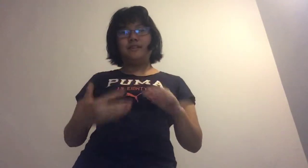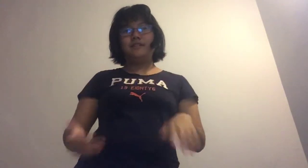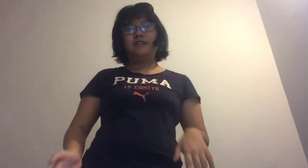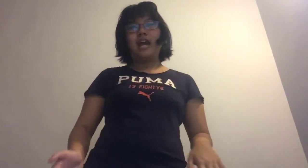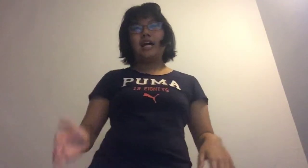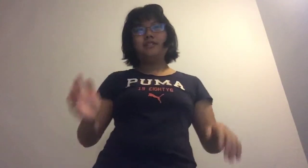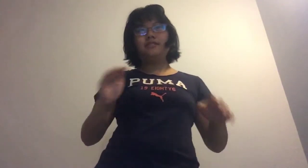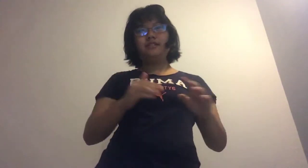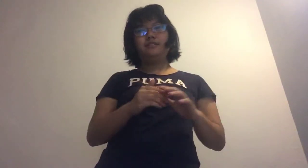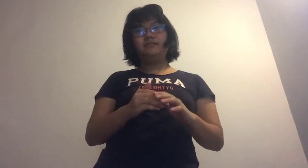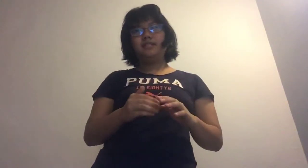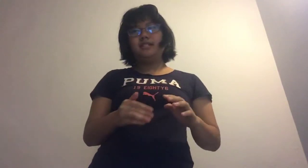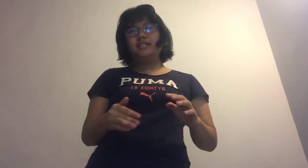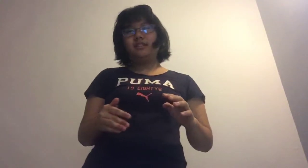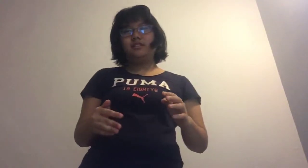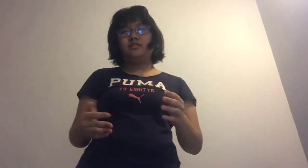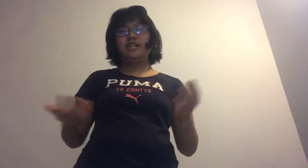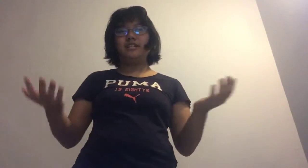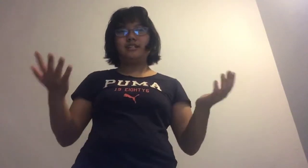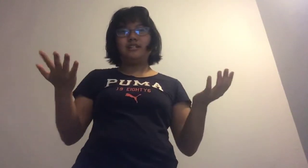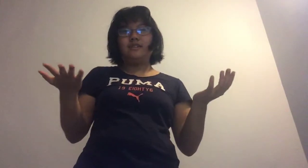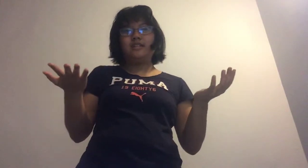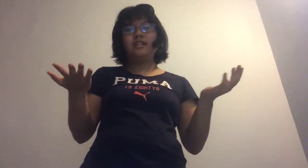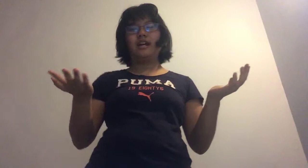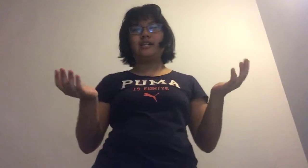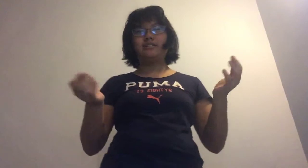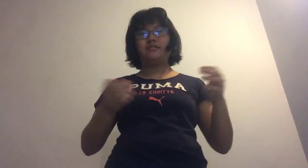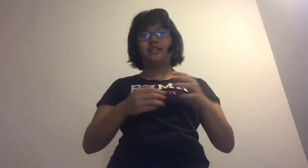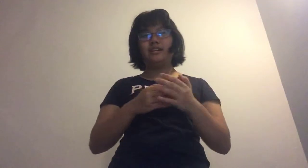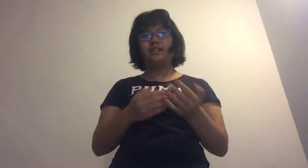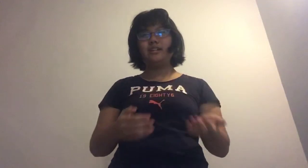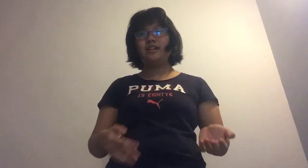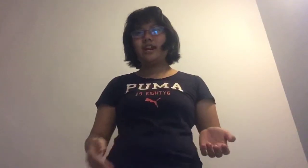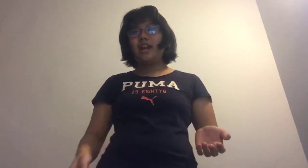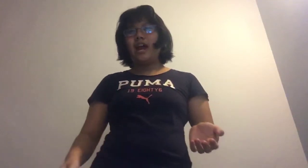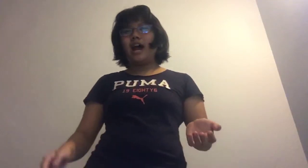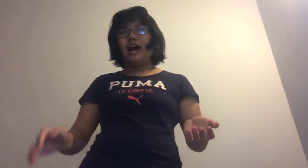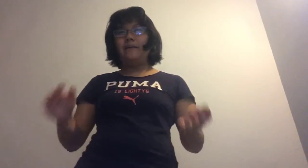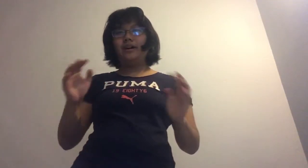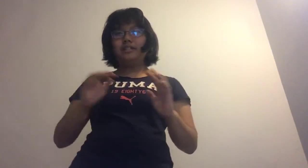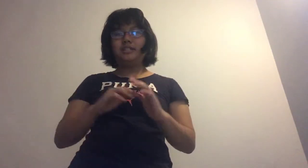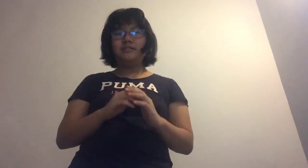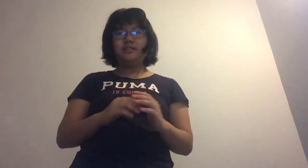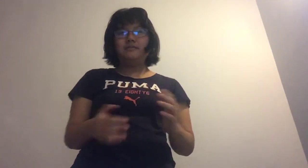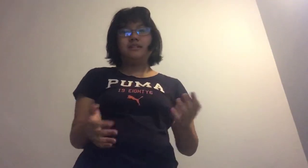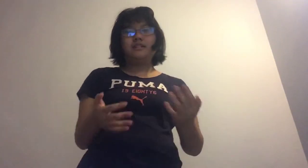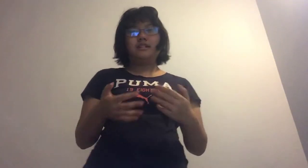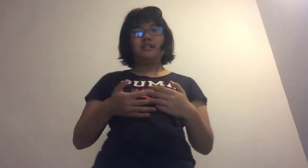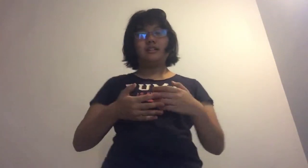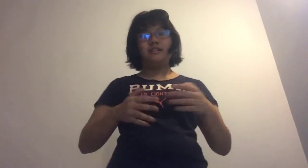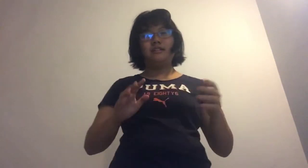video. I joined YouTube since 2017. I just created it. I've watched YouTube since I was like